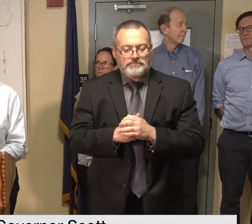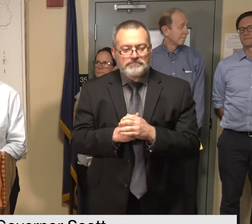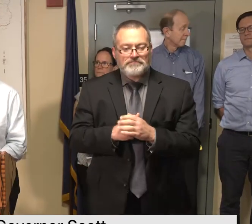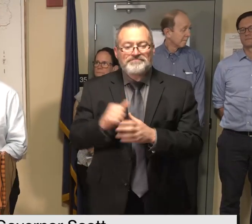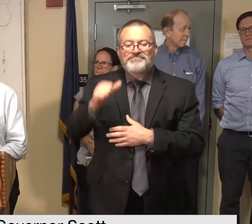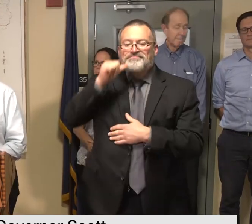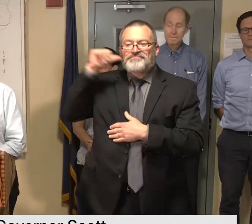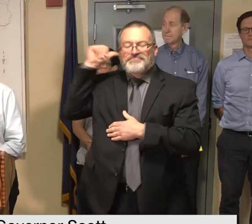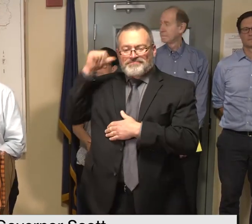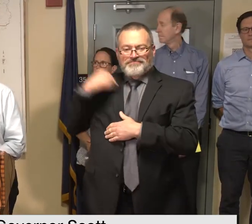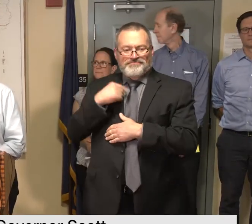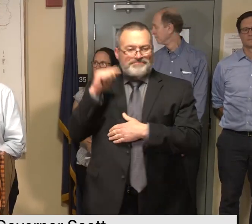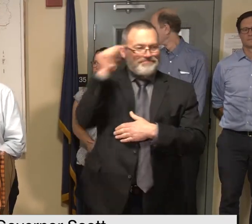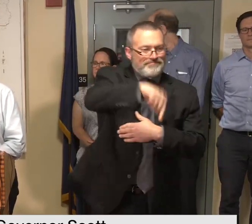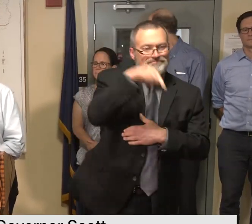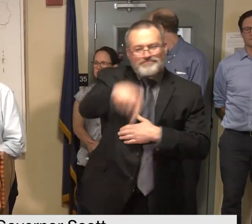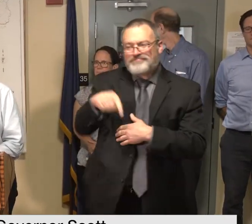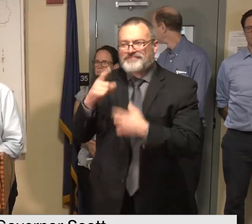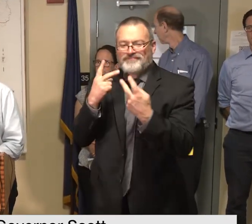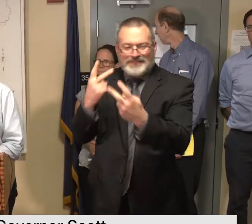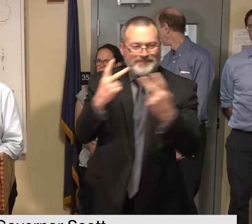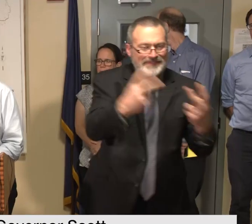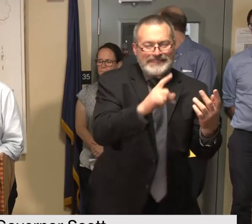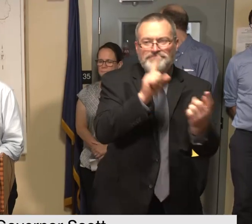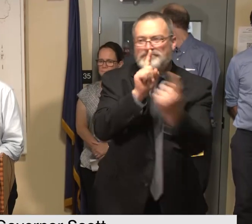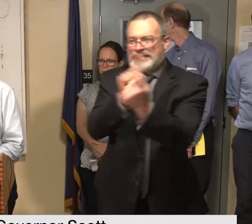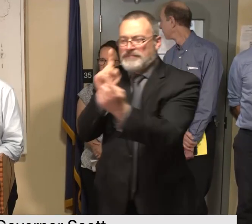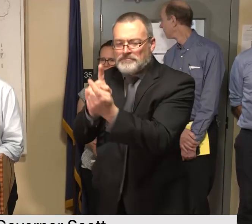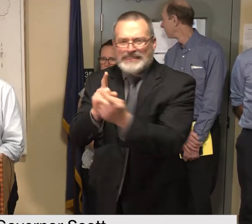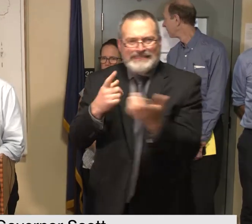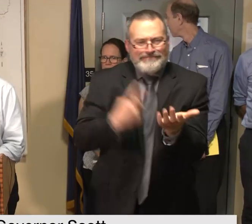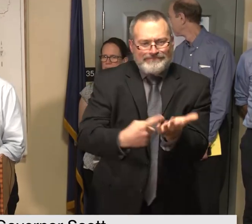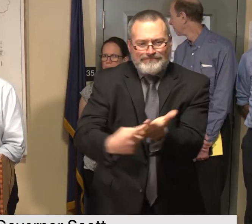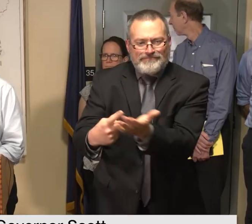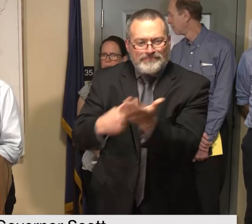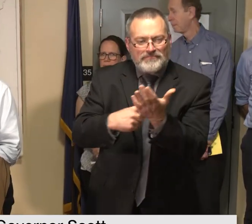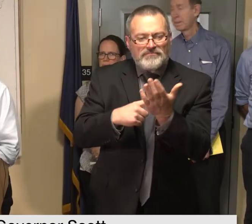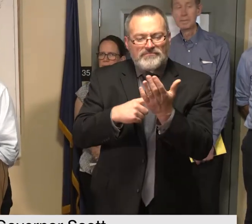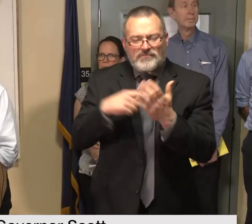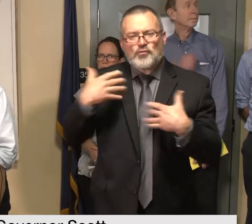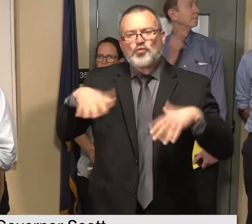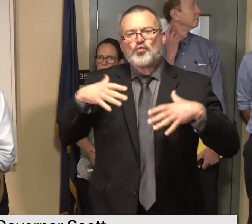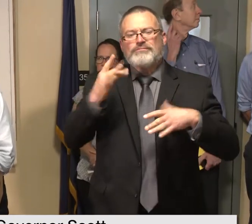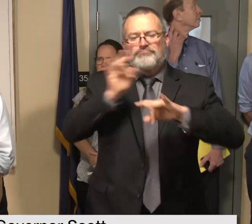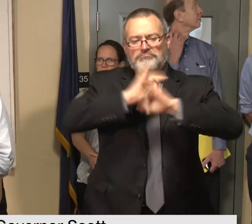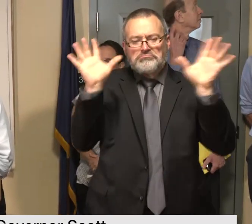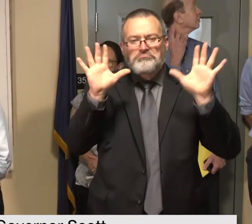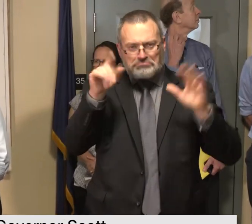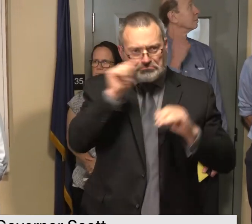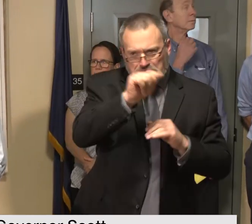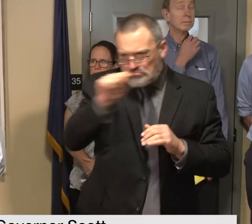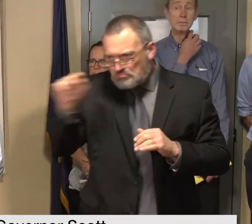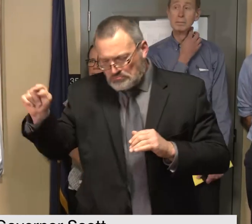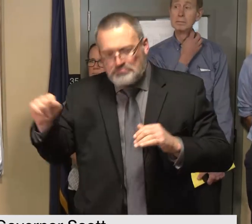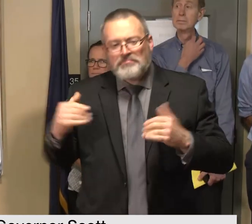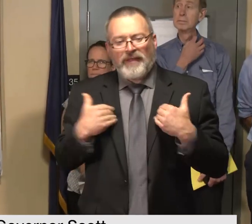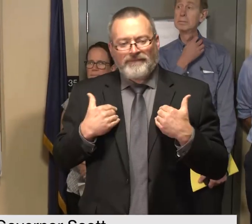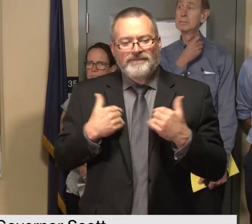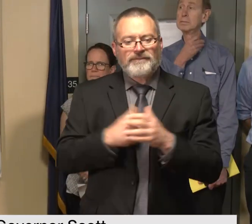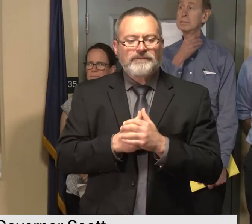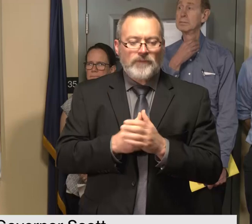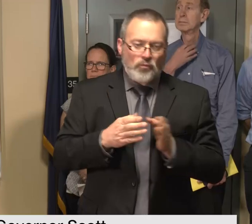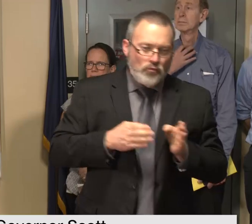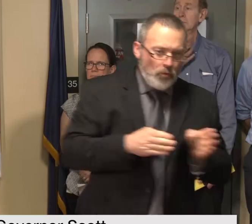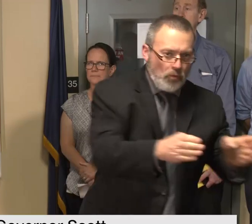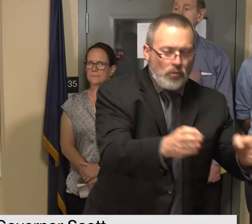with some who were impacted stopping in to check on a few of the hardest-hit communities from road and bridge washouts to